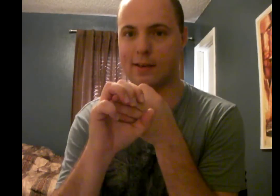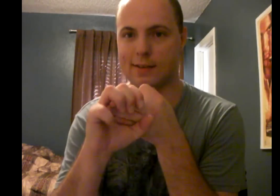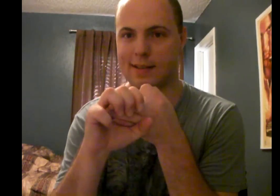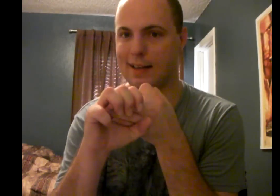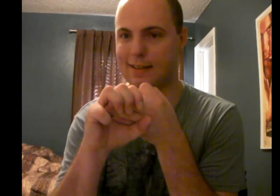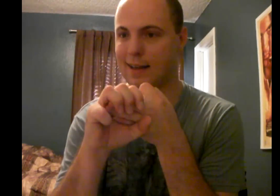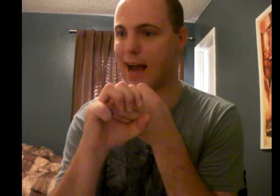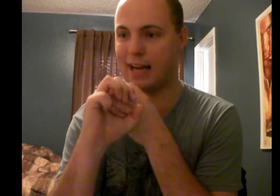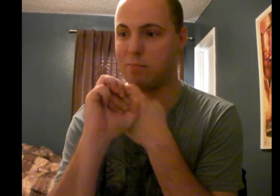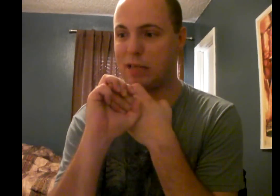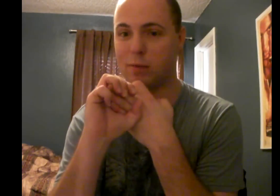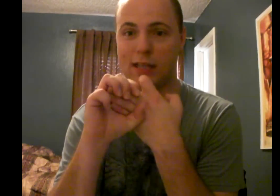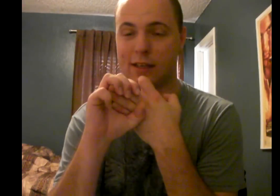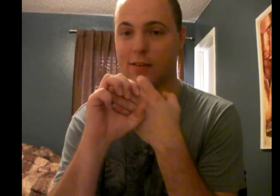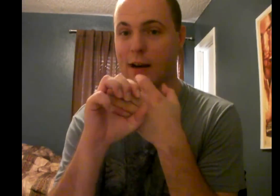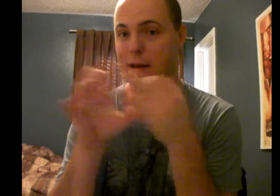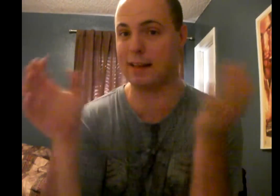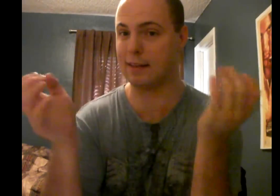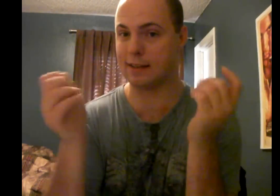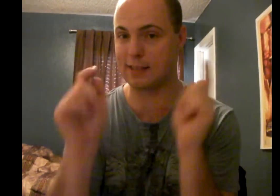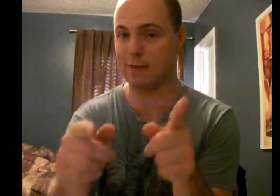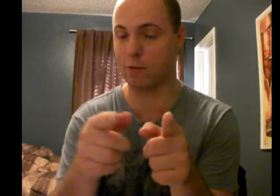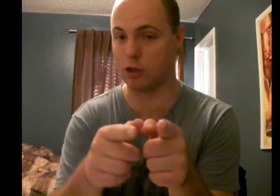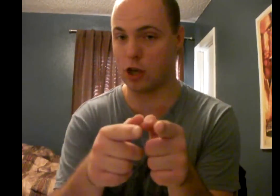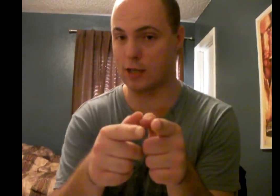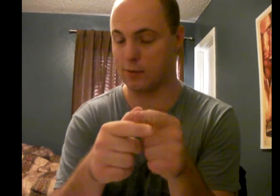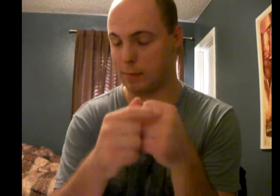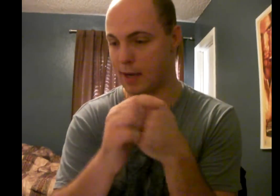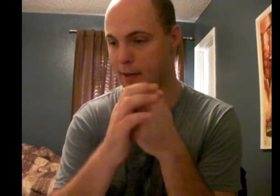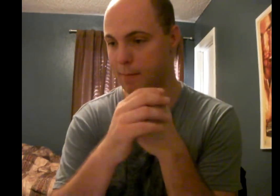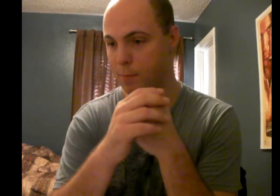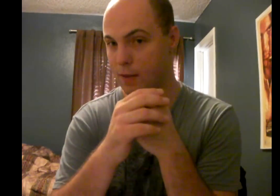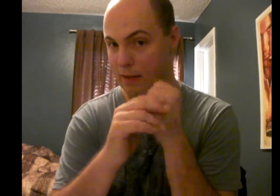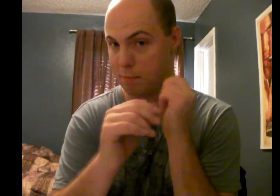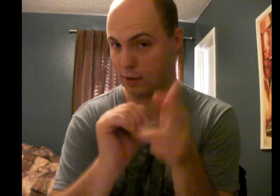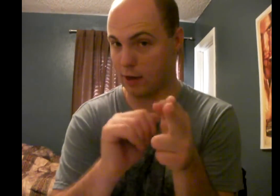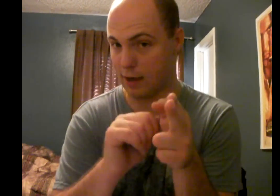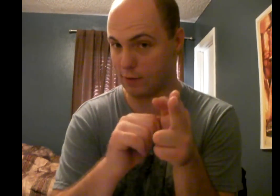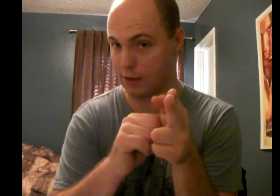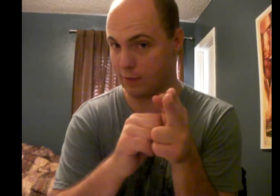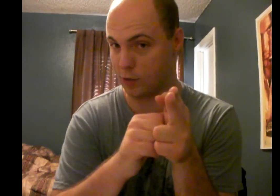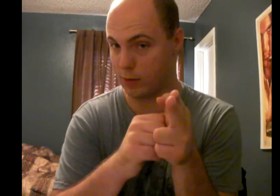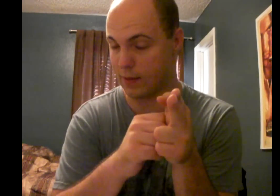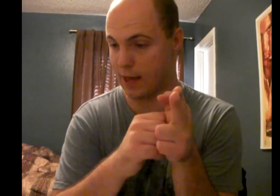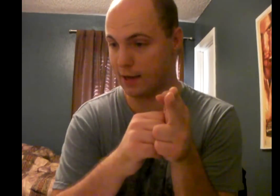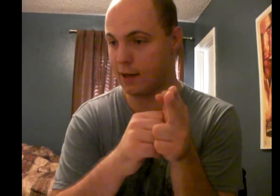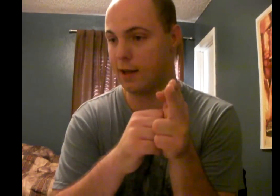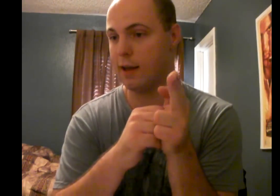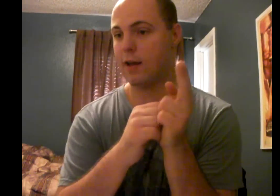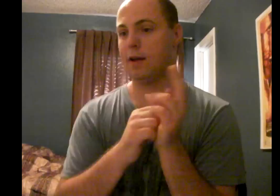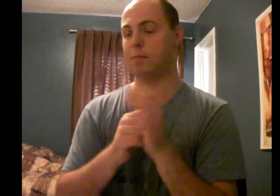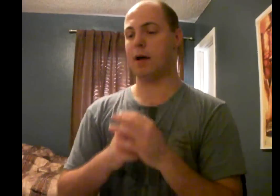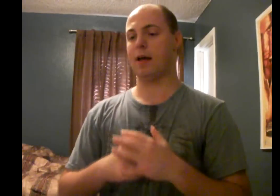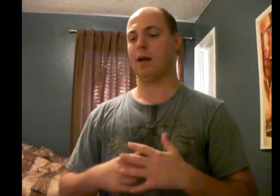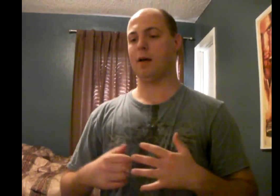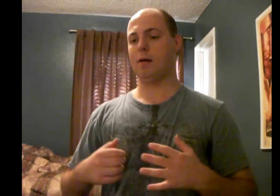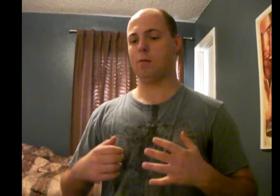theaters that I'd be willing to grab anything, save for a Jaws remake. They better not ever think of doing that. But